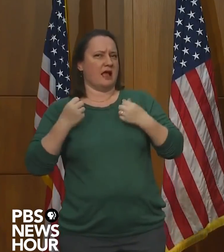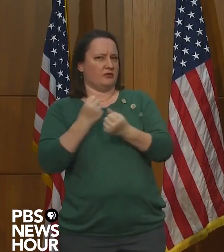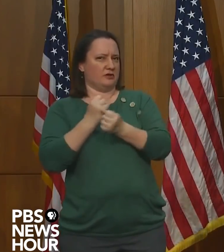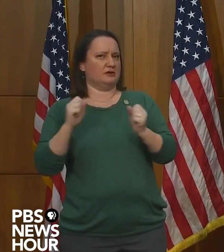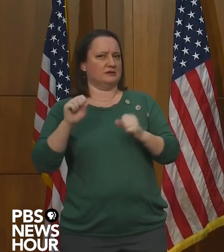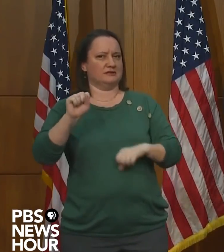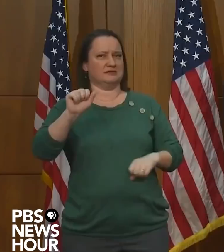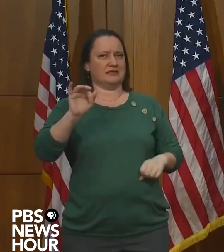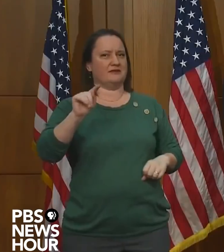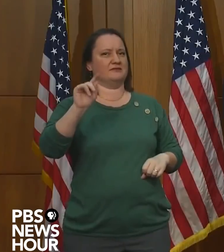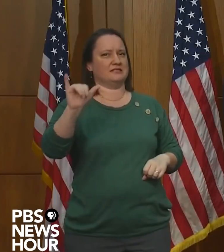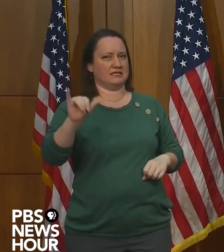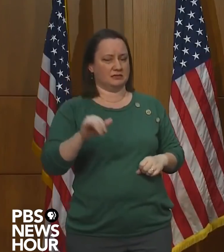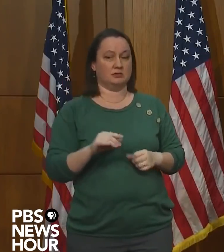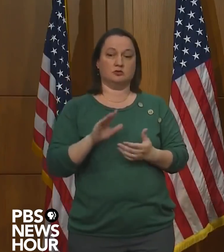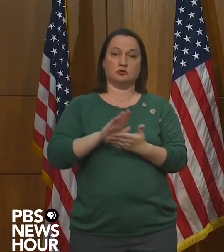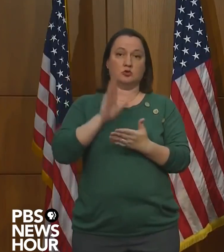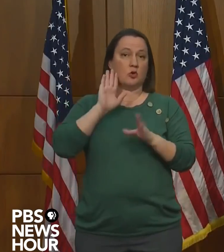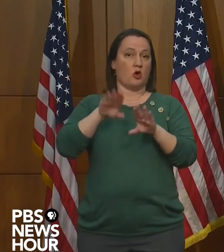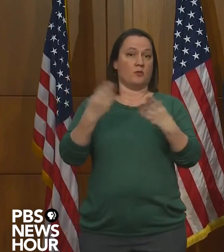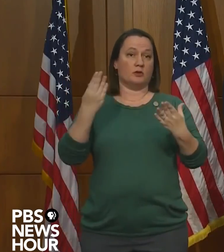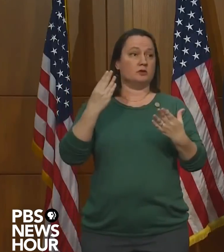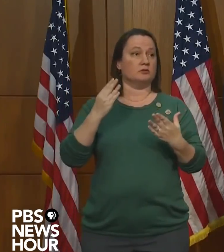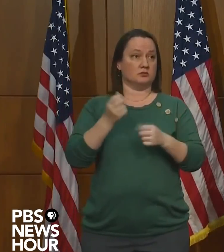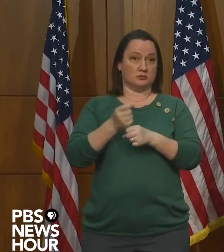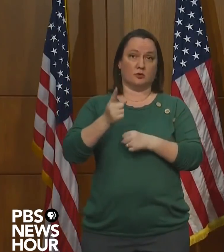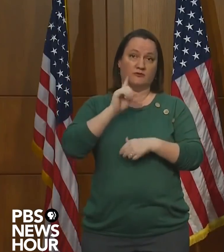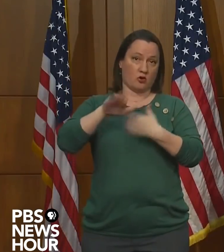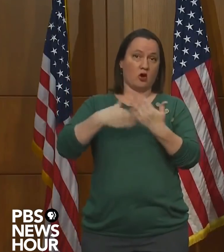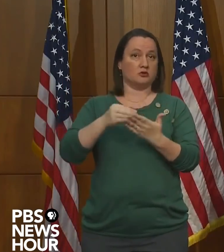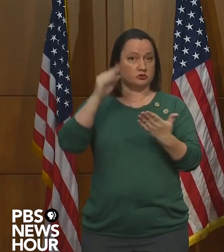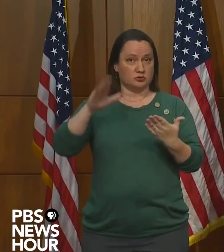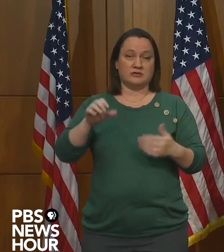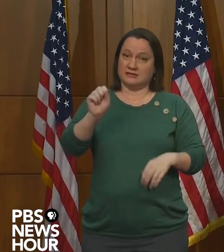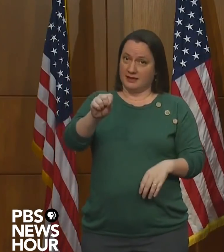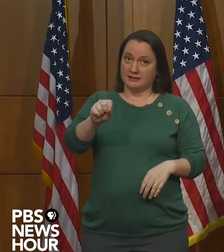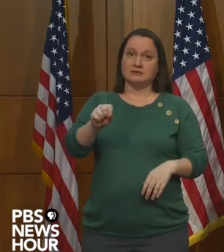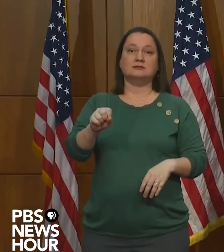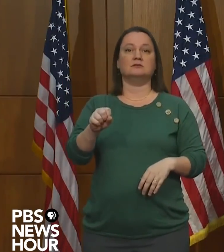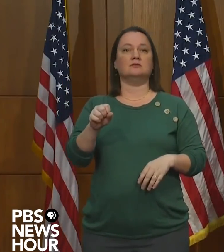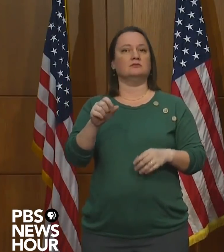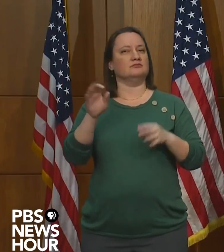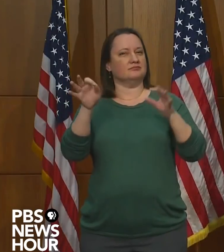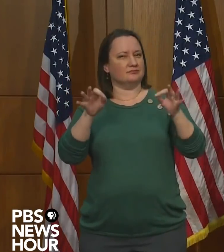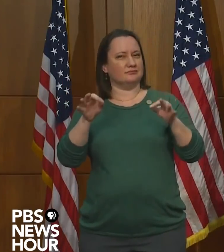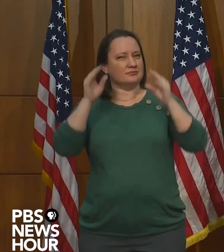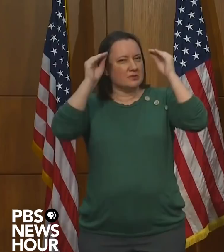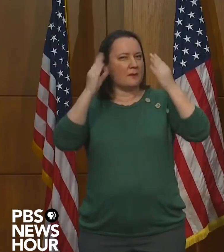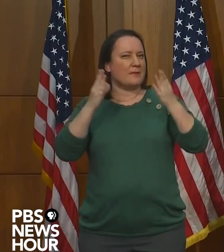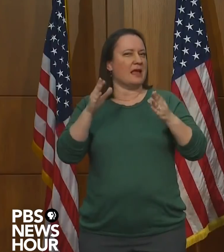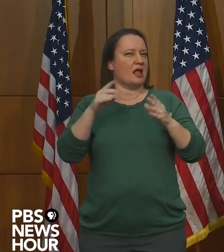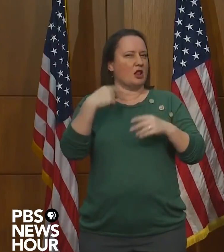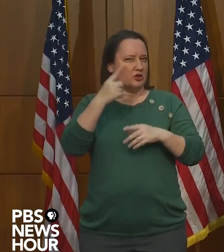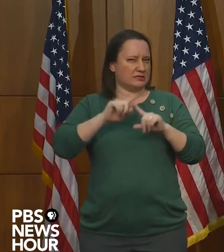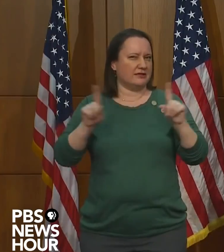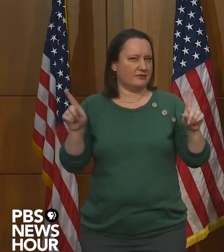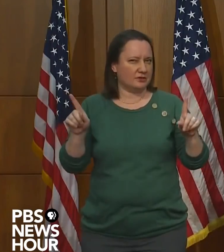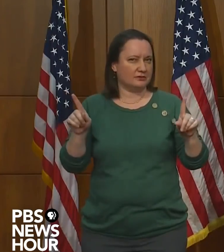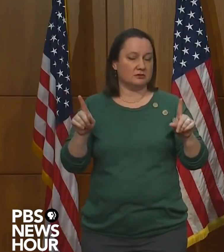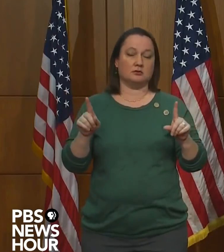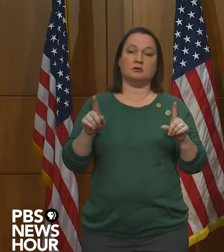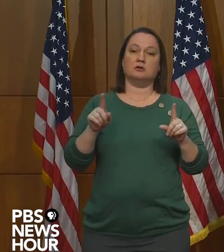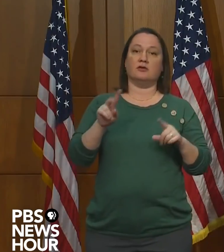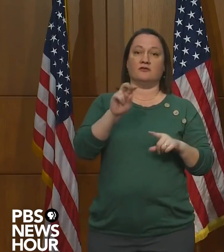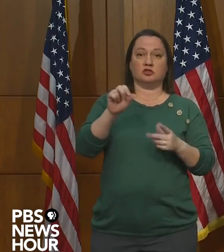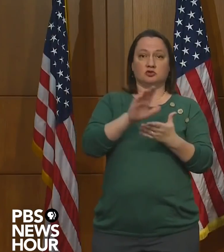Schools will open for all students next year, but as the governor said, instruction will look different. Virginia schools are required to deliver new